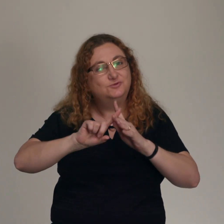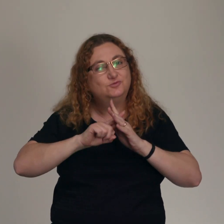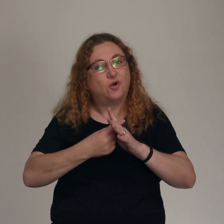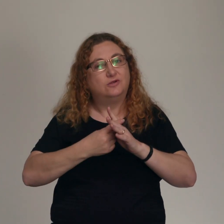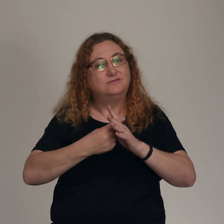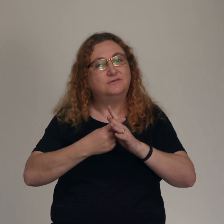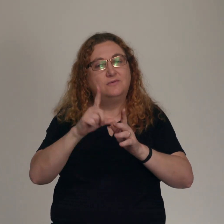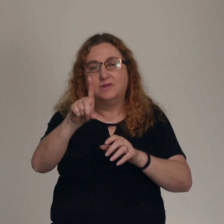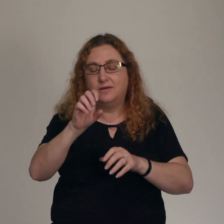your relationships.